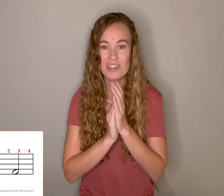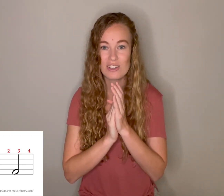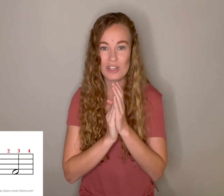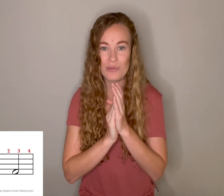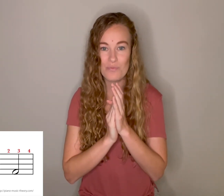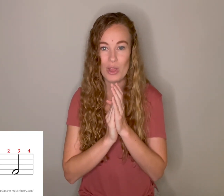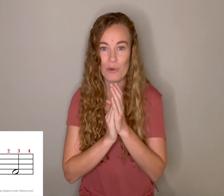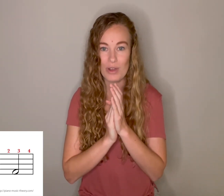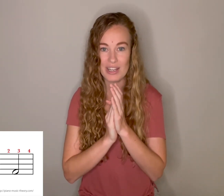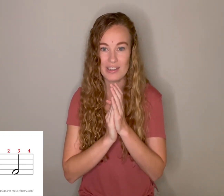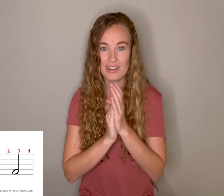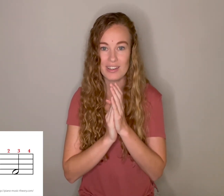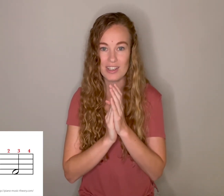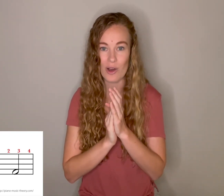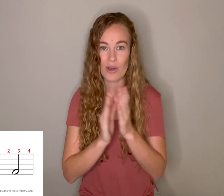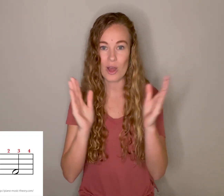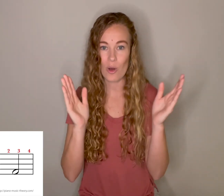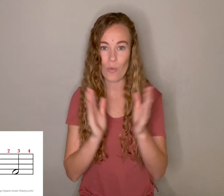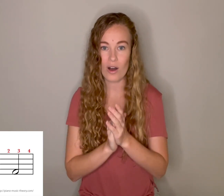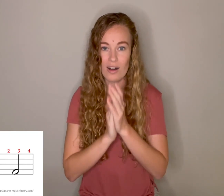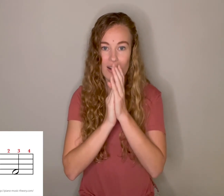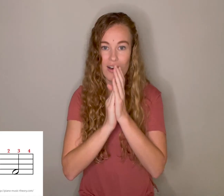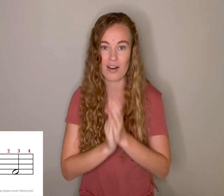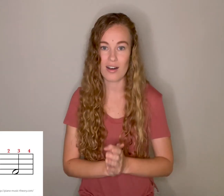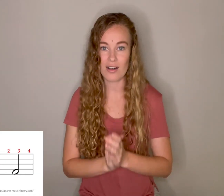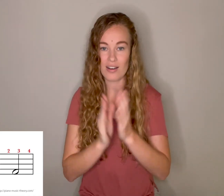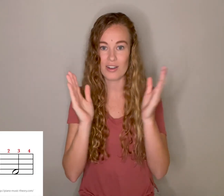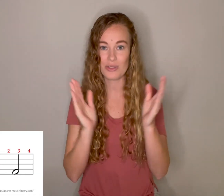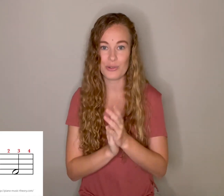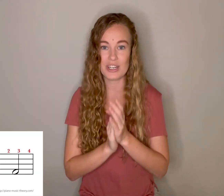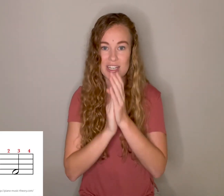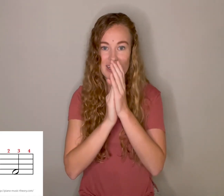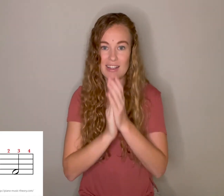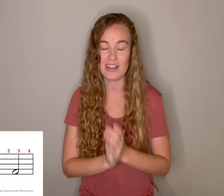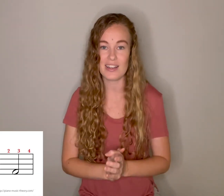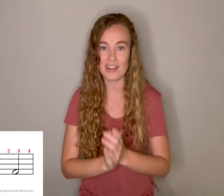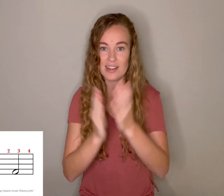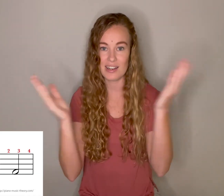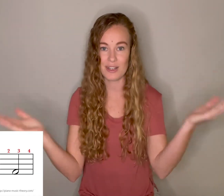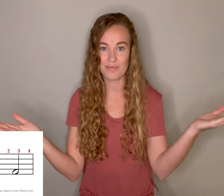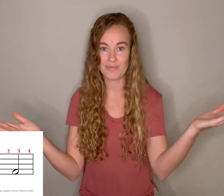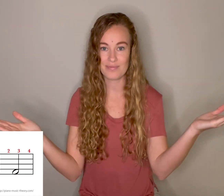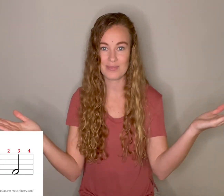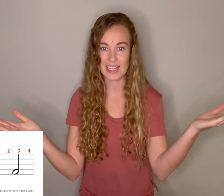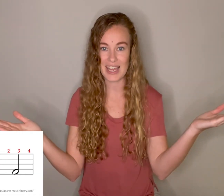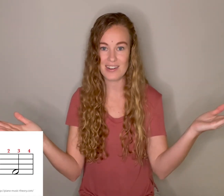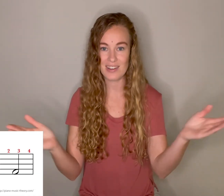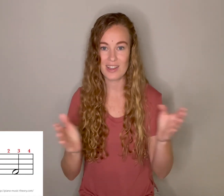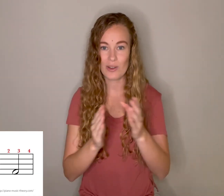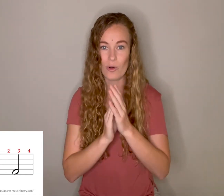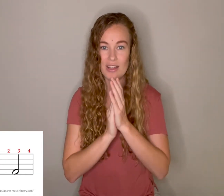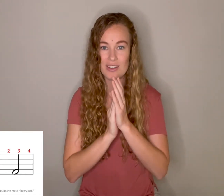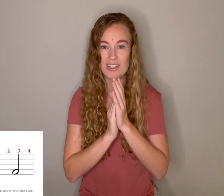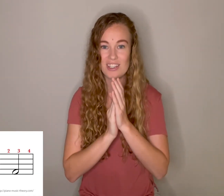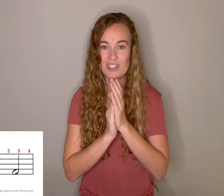two, ready, go. One, three. Again. One, two,